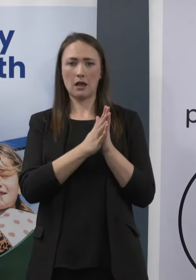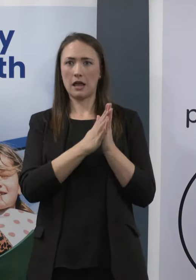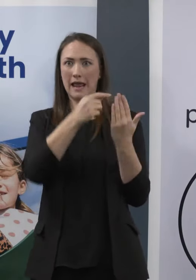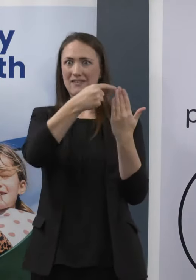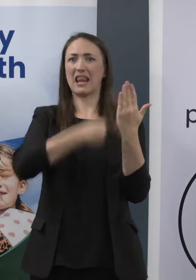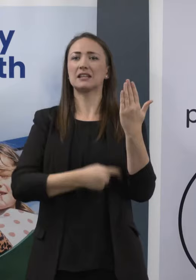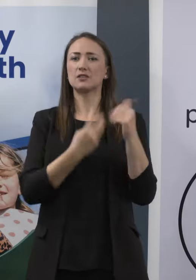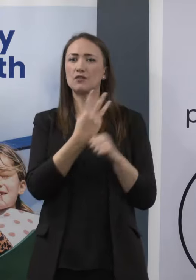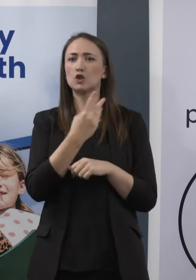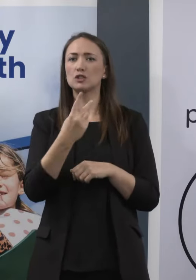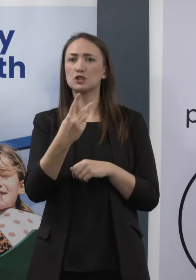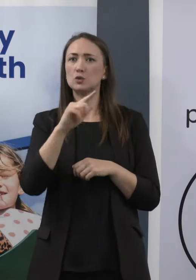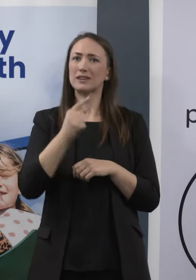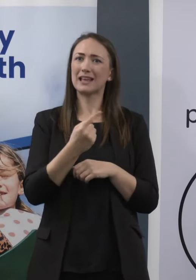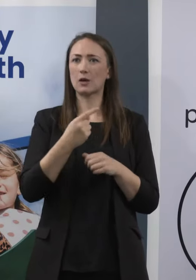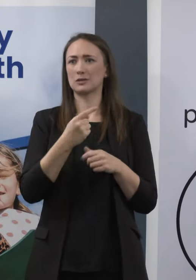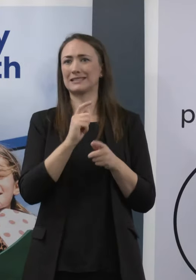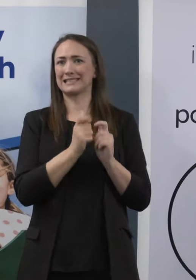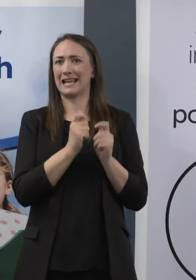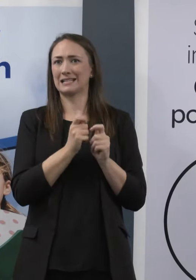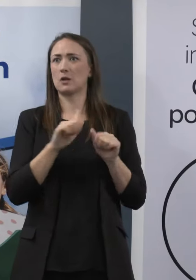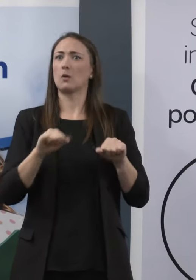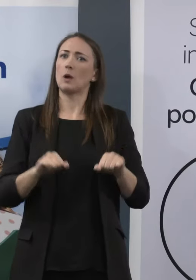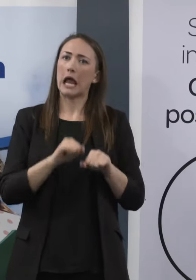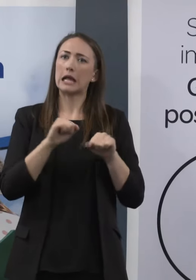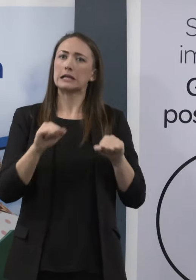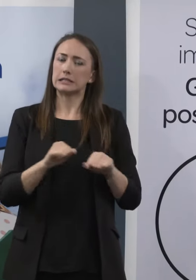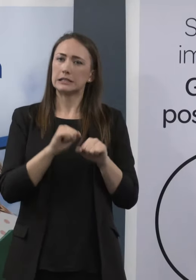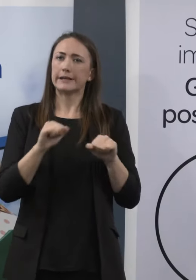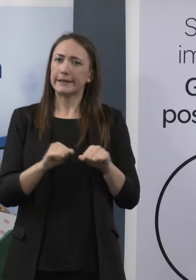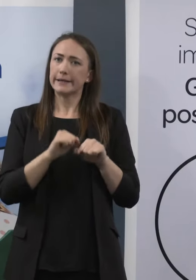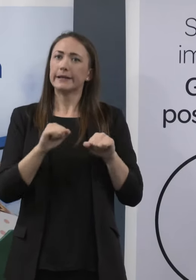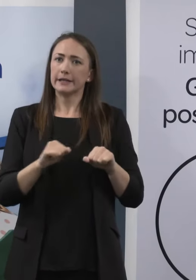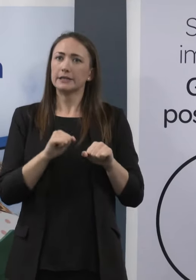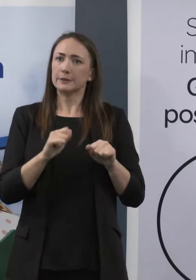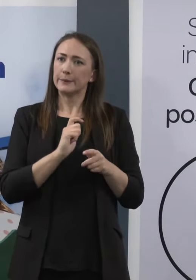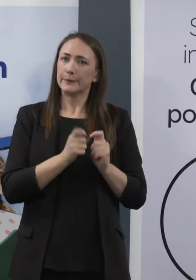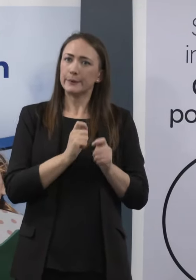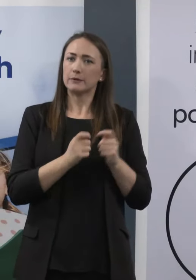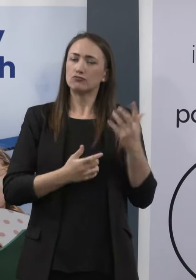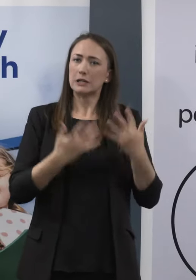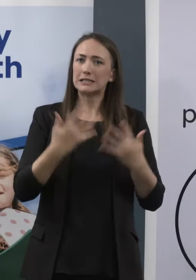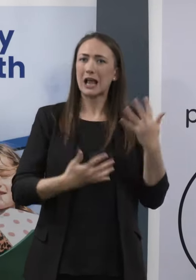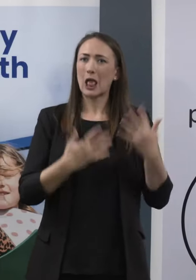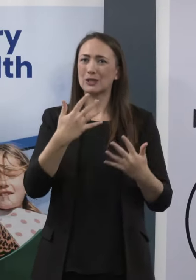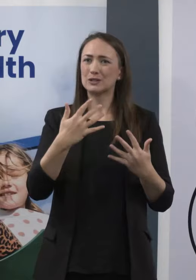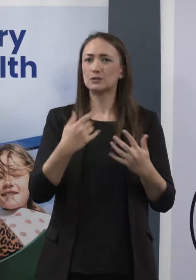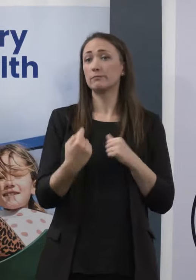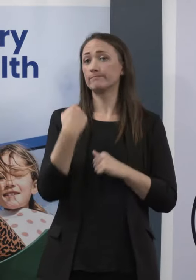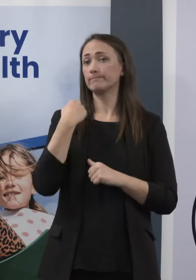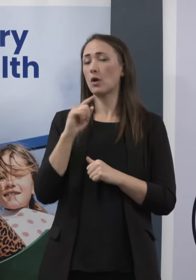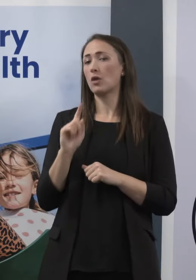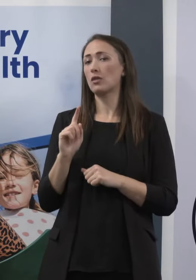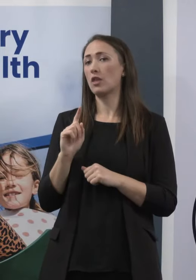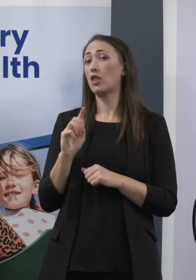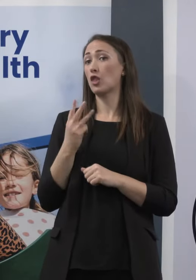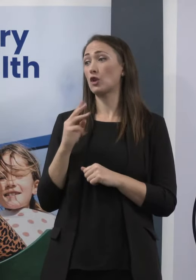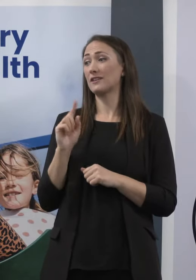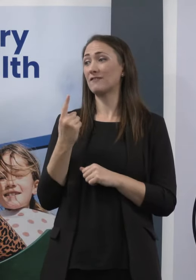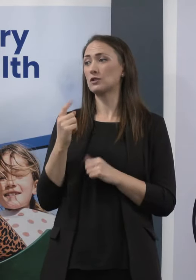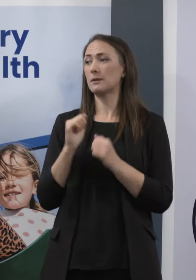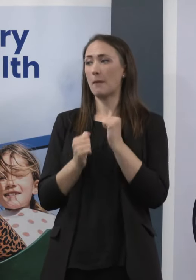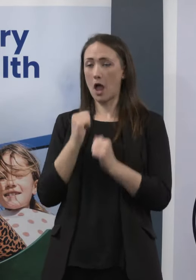Auckland, and on the 1st of March, I spoke about those, outlined the delays, what we were doing about them, and also